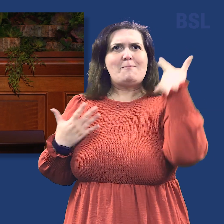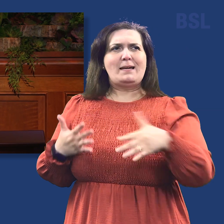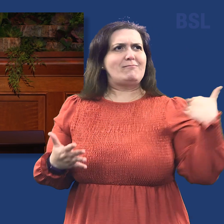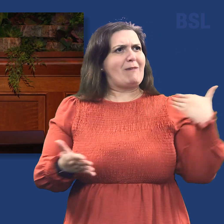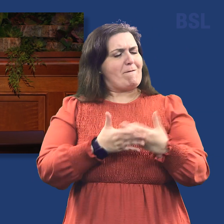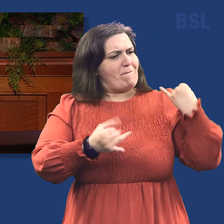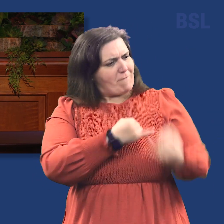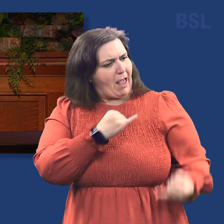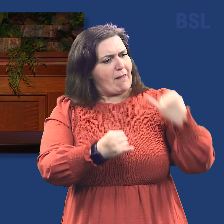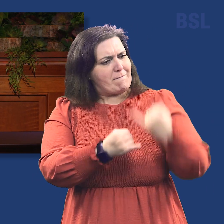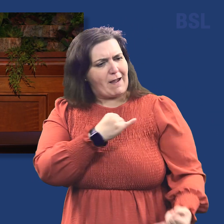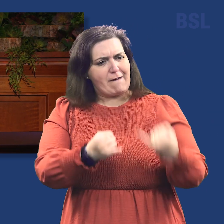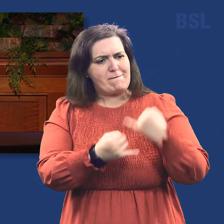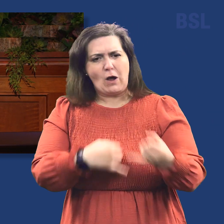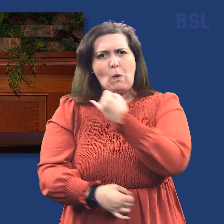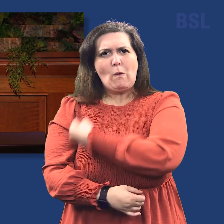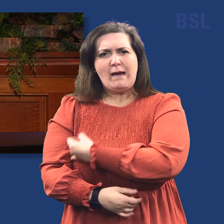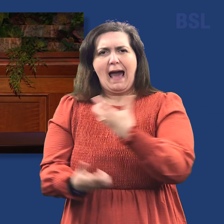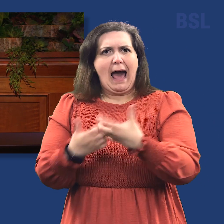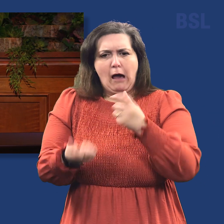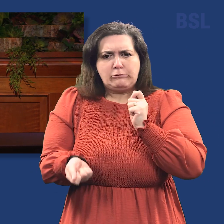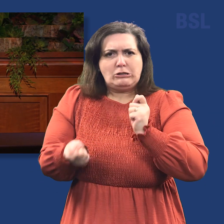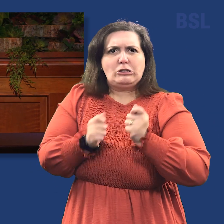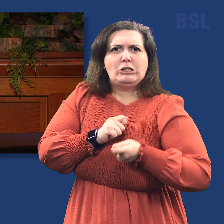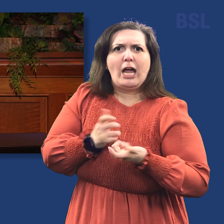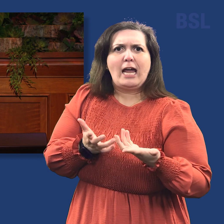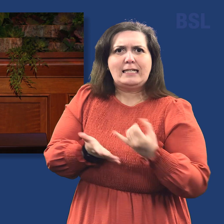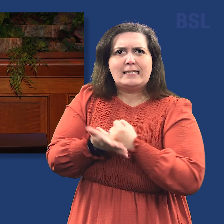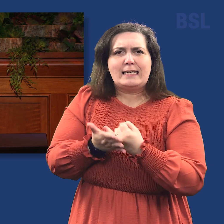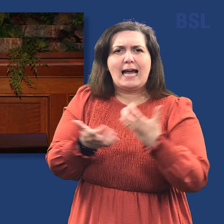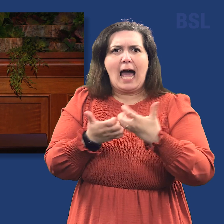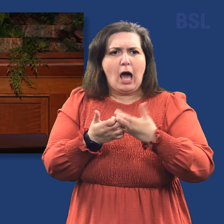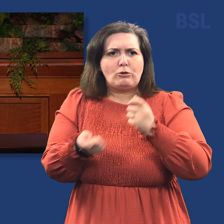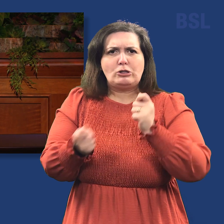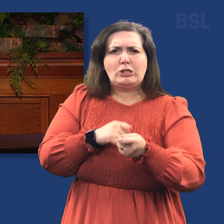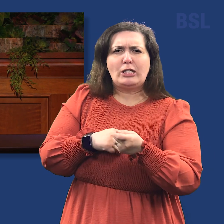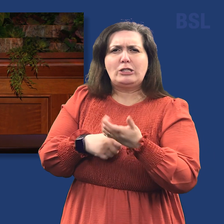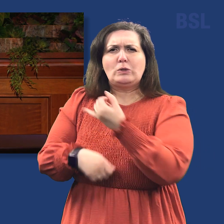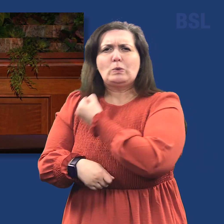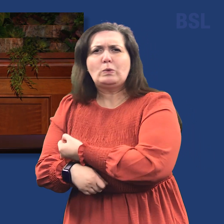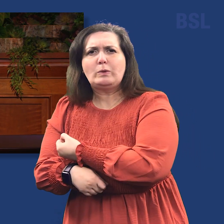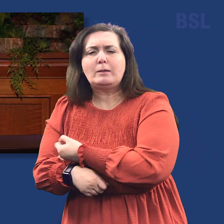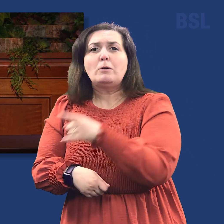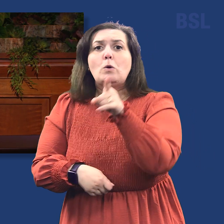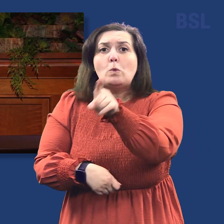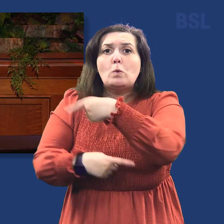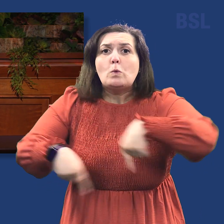and feel too weak to change sinful acts or worldly desires of the heart. However, as covenant Israel,